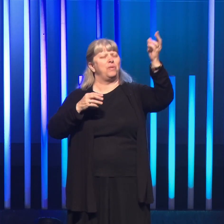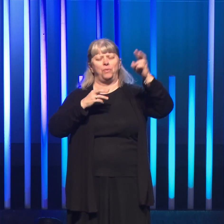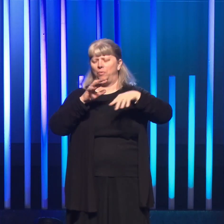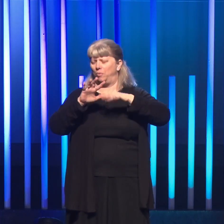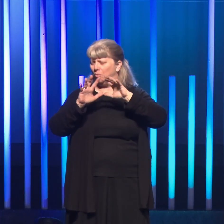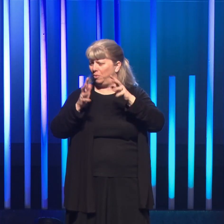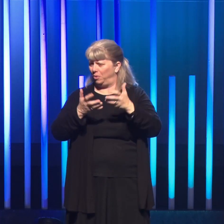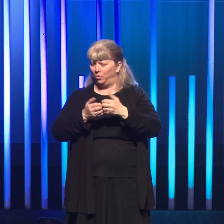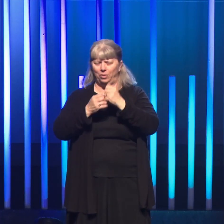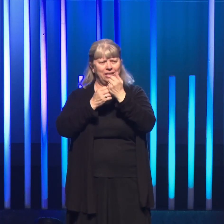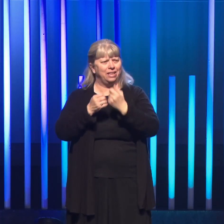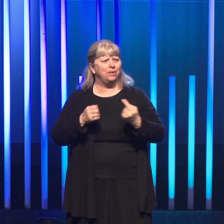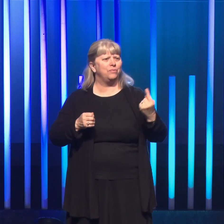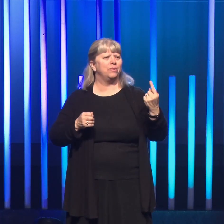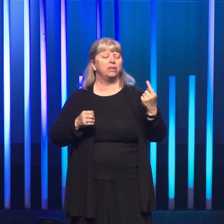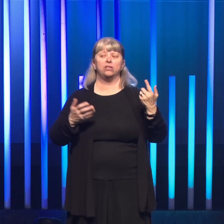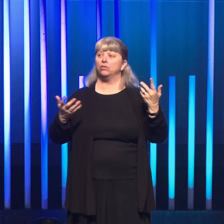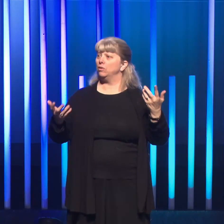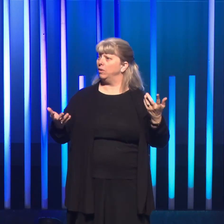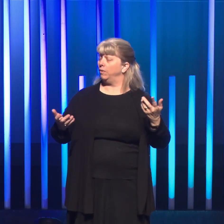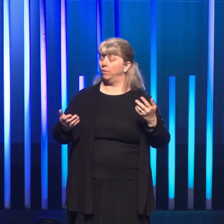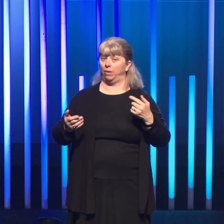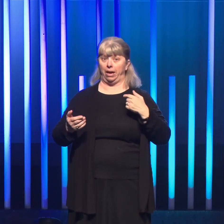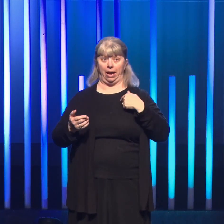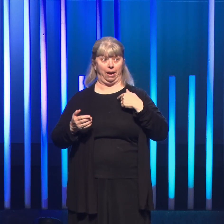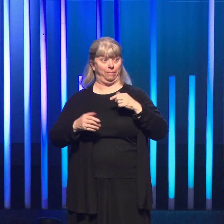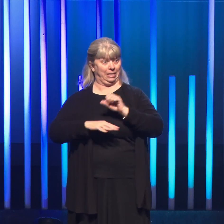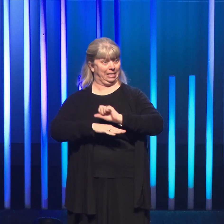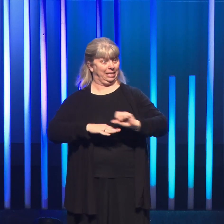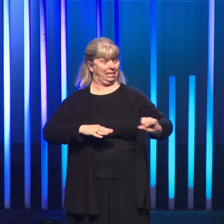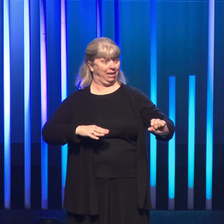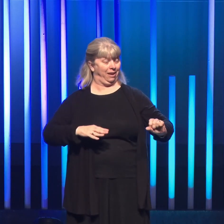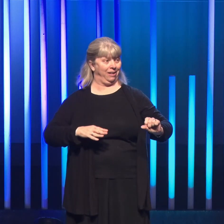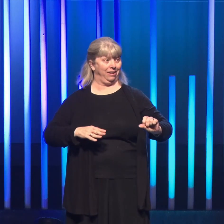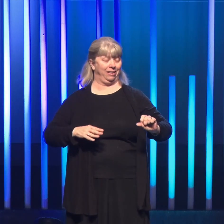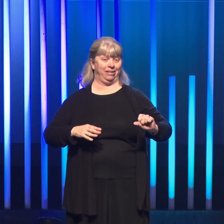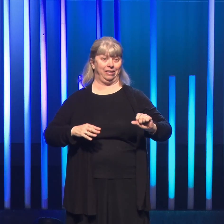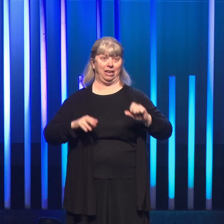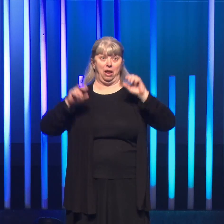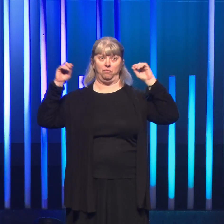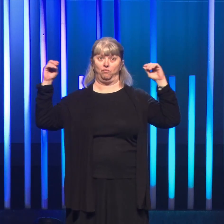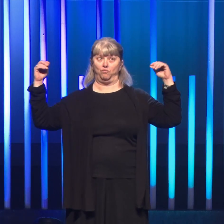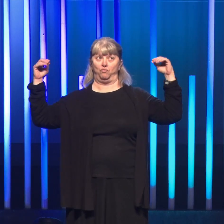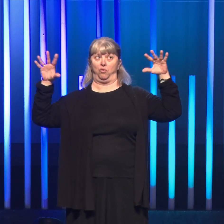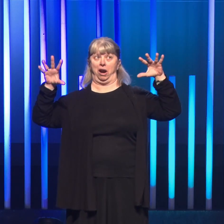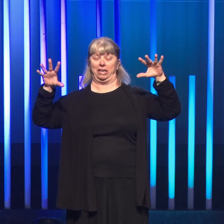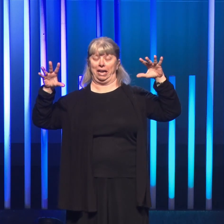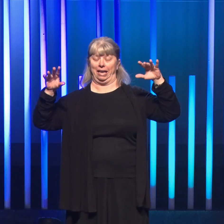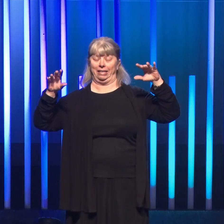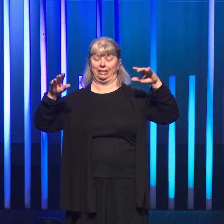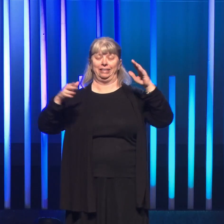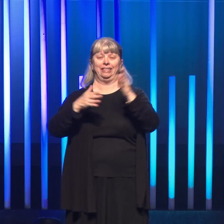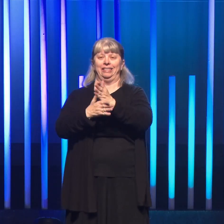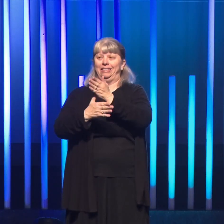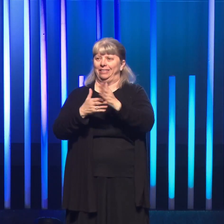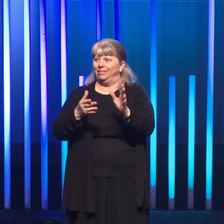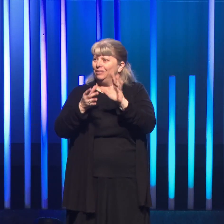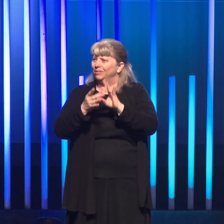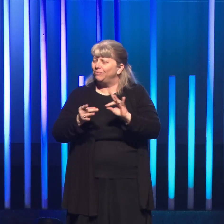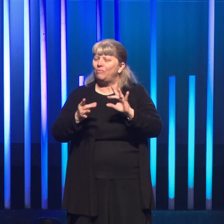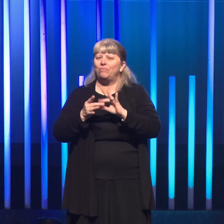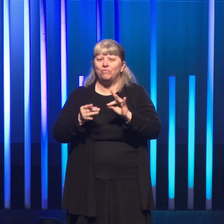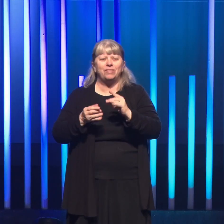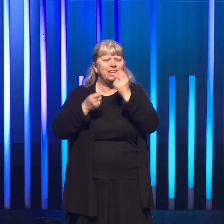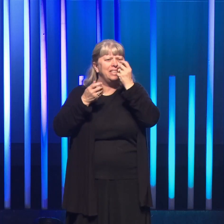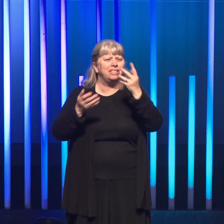with anyone. So the fact that I'm on stage being broadcast as I share my story just